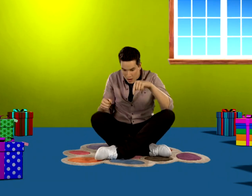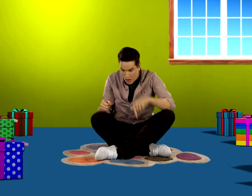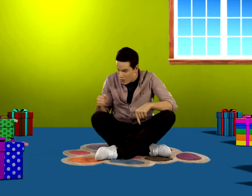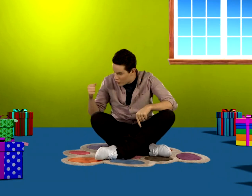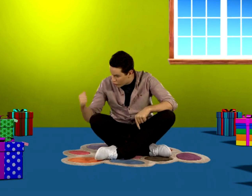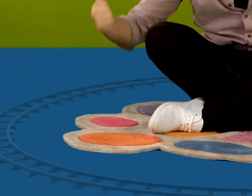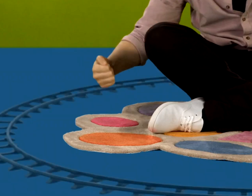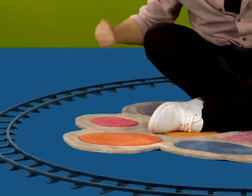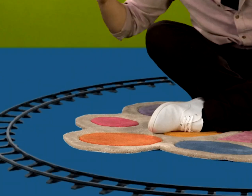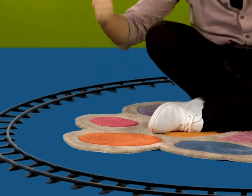An electric train.